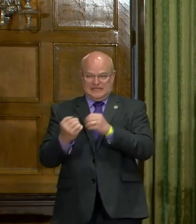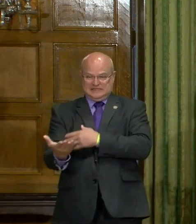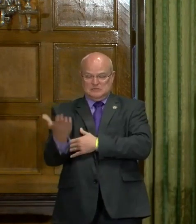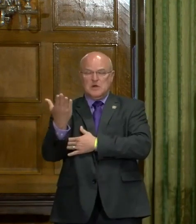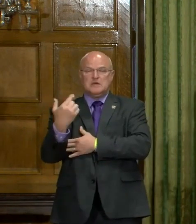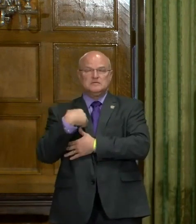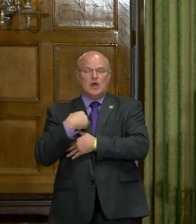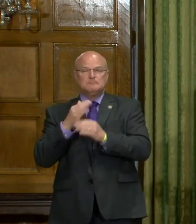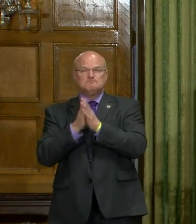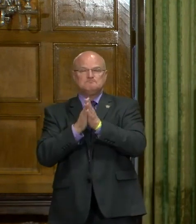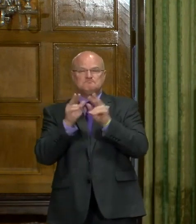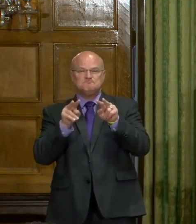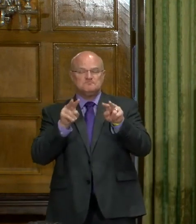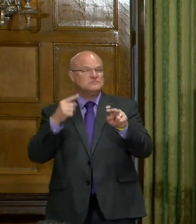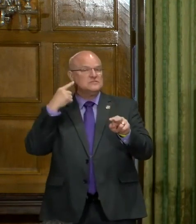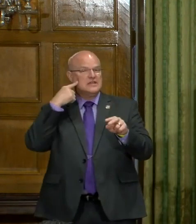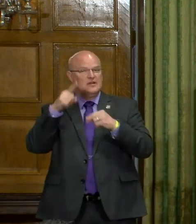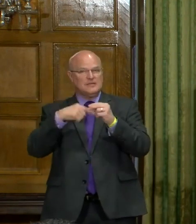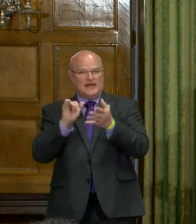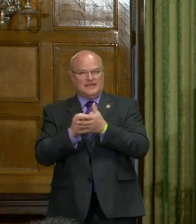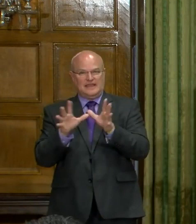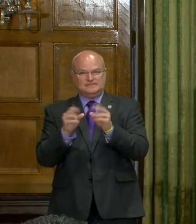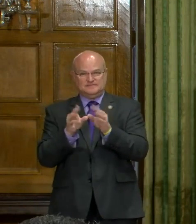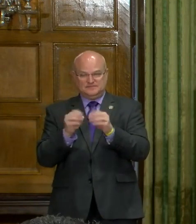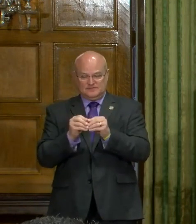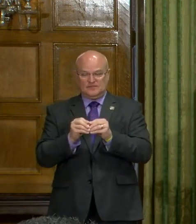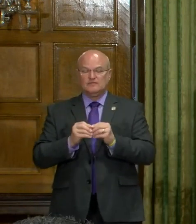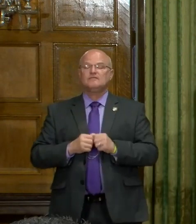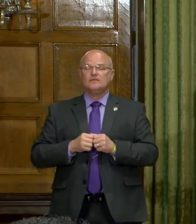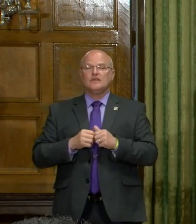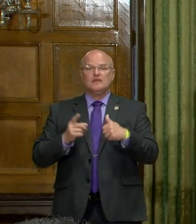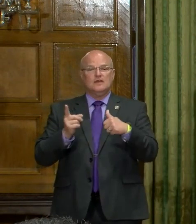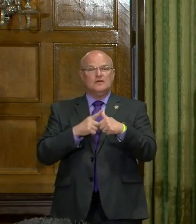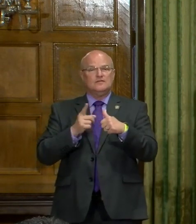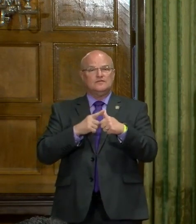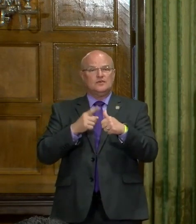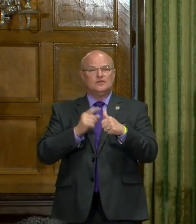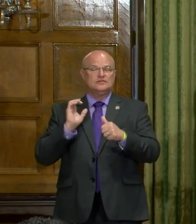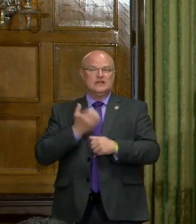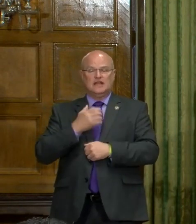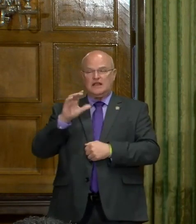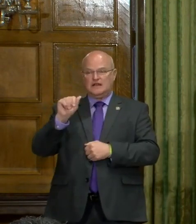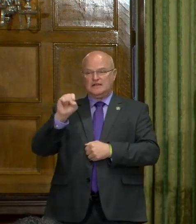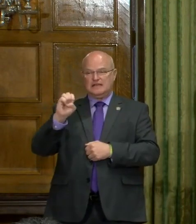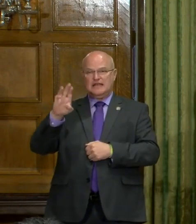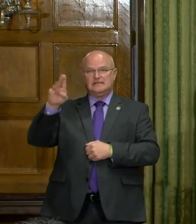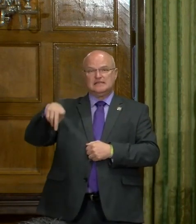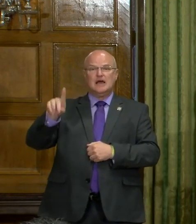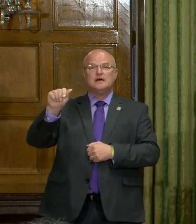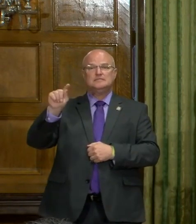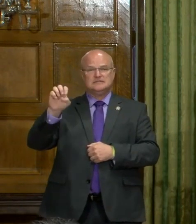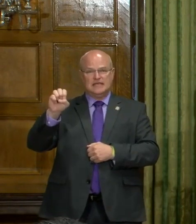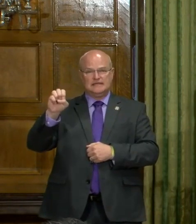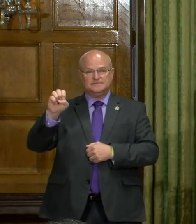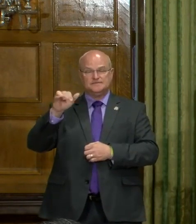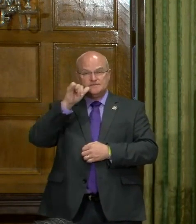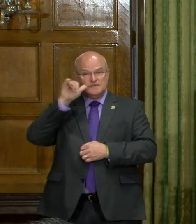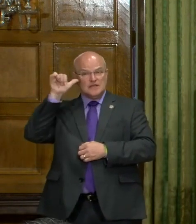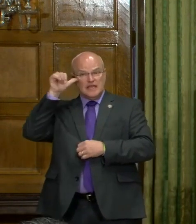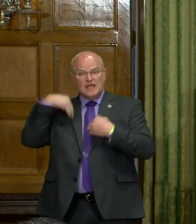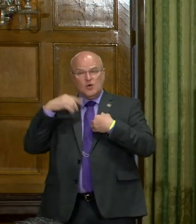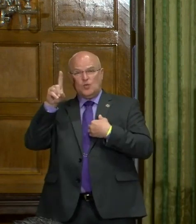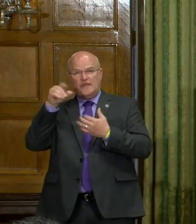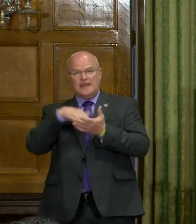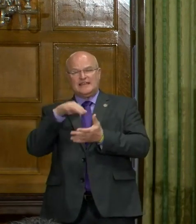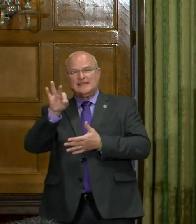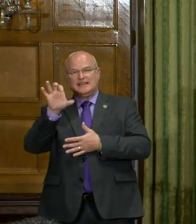so I'm looking forward to a report from him. First, in regard to our case update, yesterday we had 1